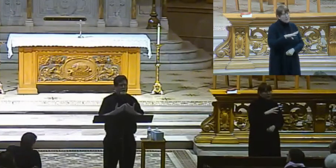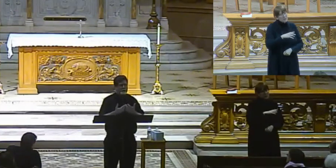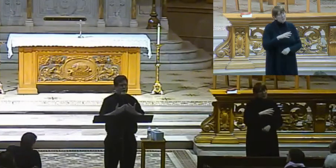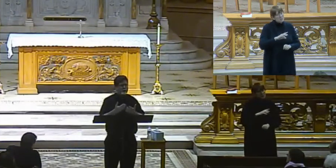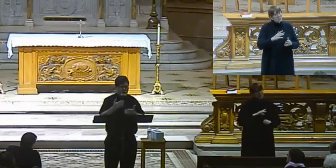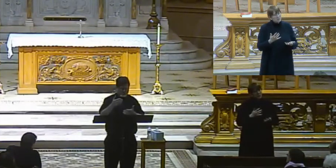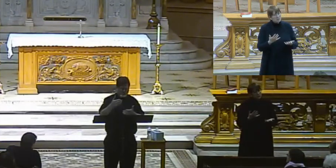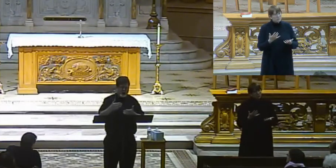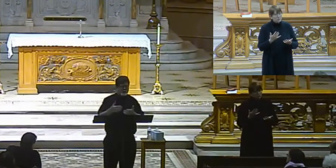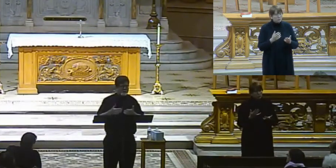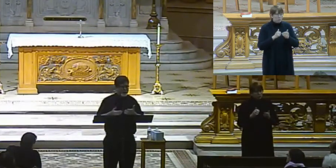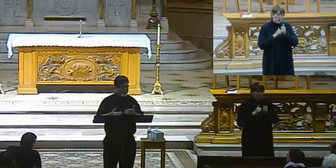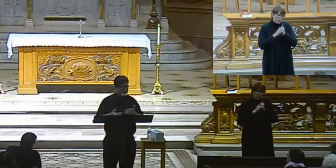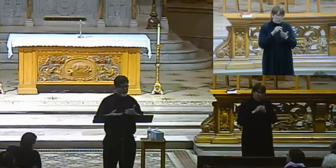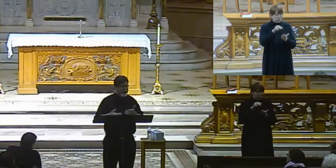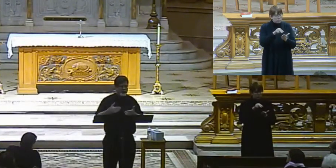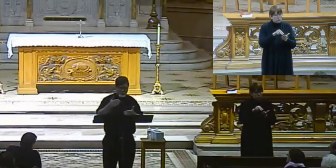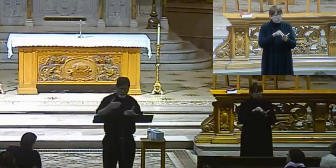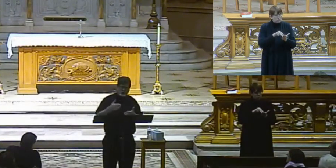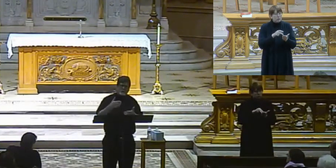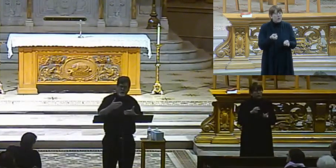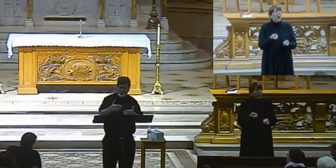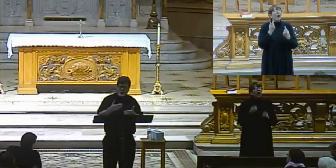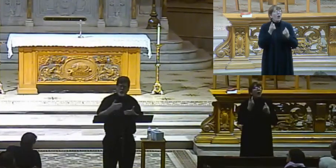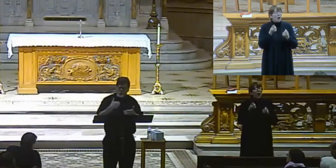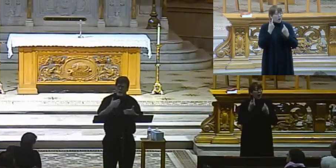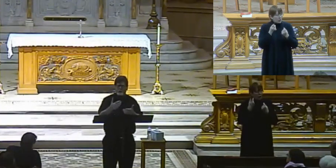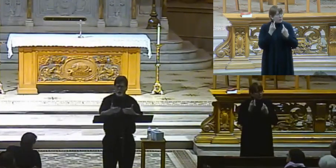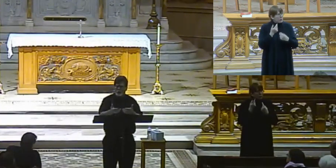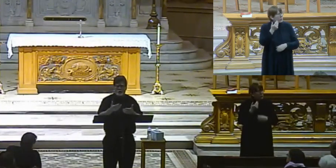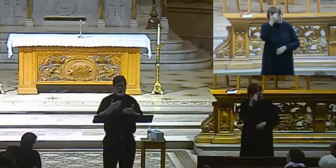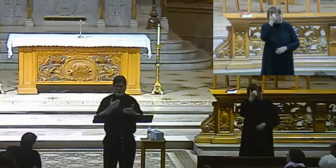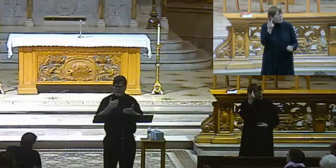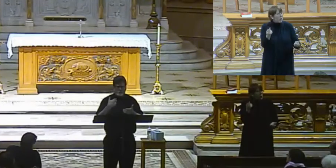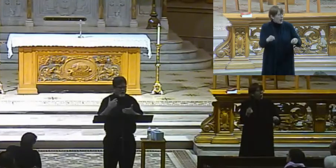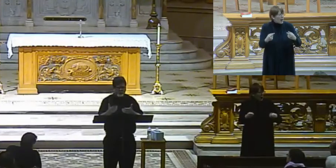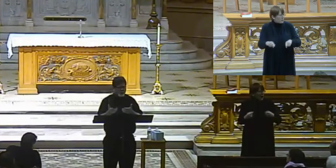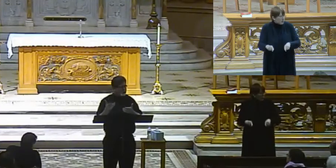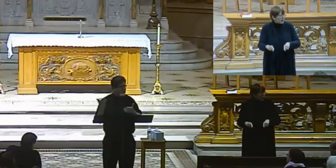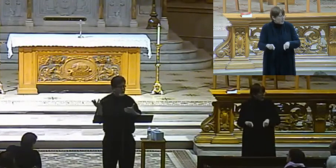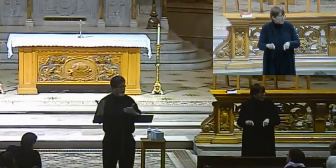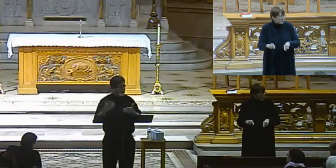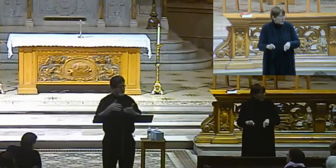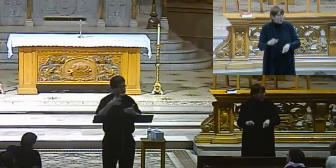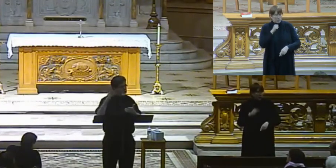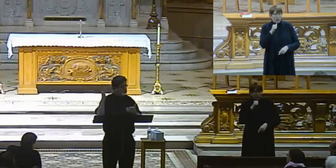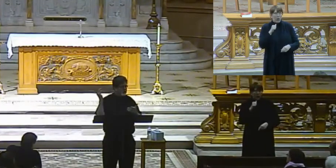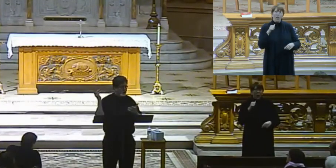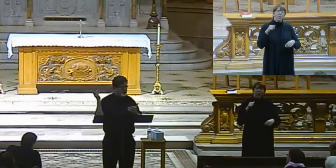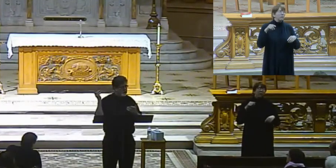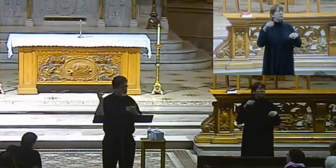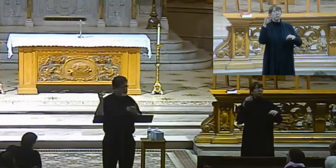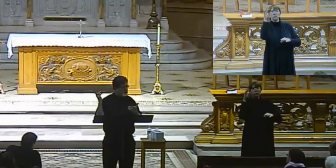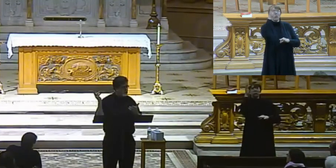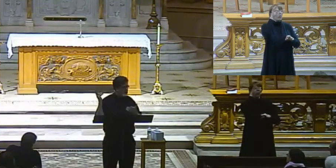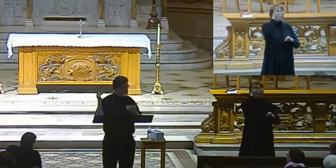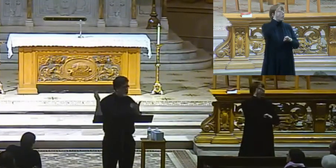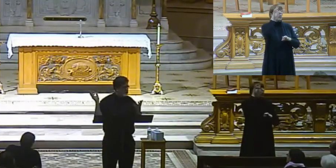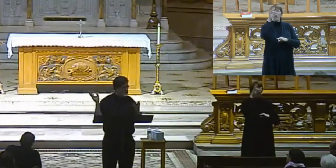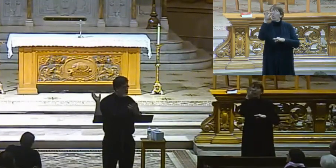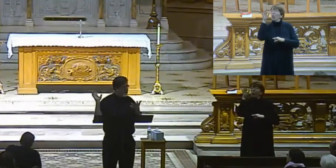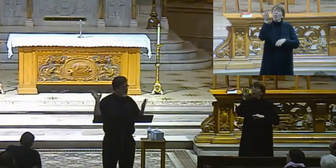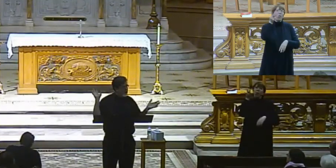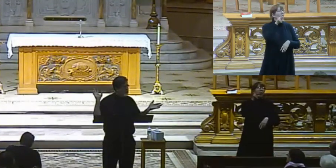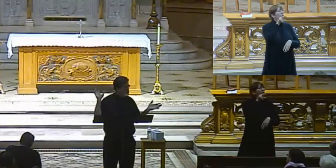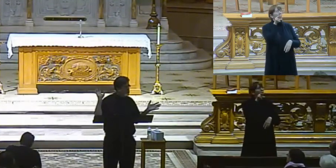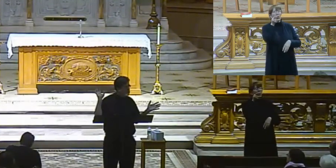could follow that and we knew what was going on. So it wasn't like we were all just in the dark kind of staring up